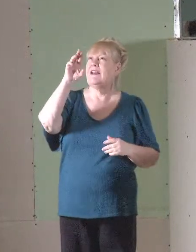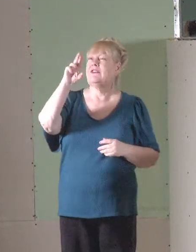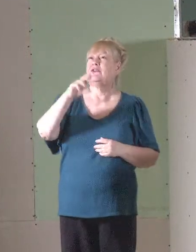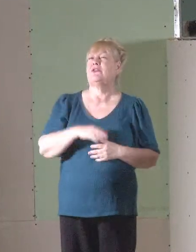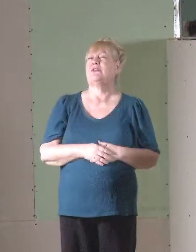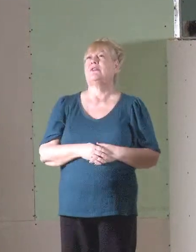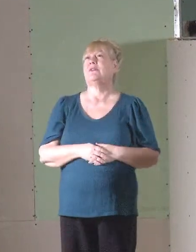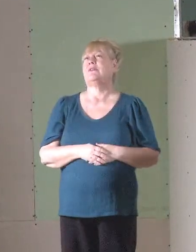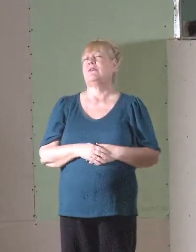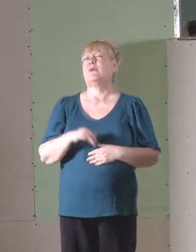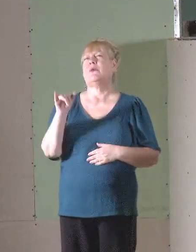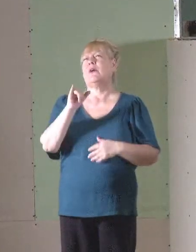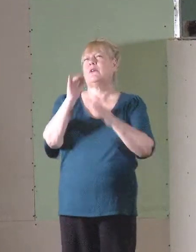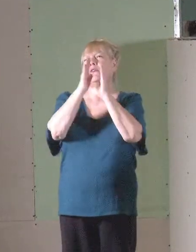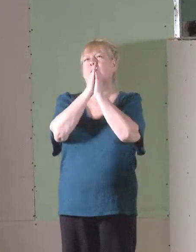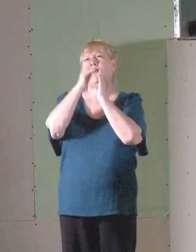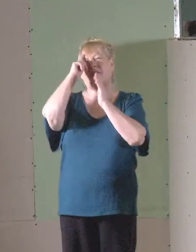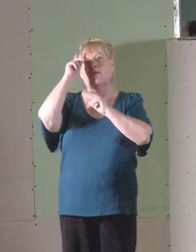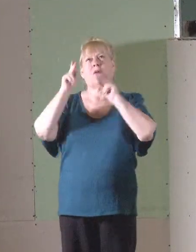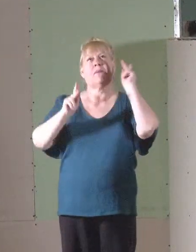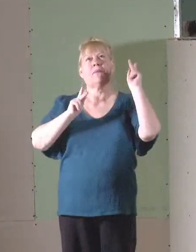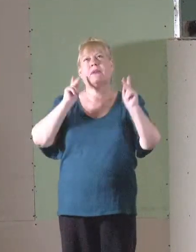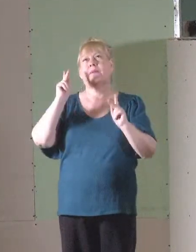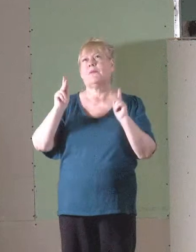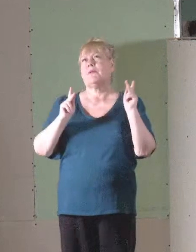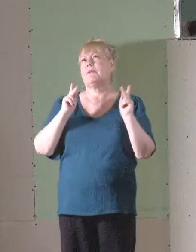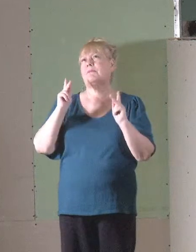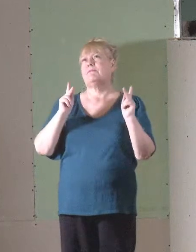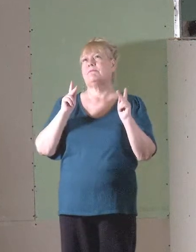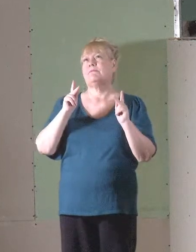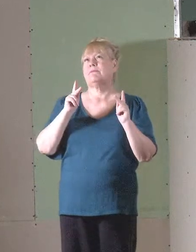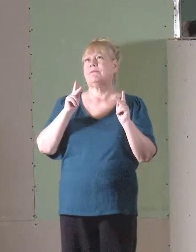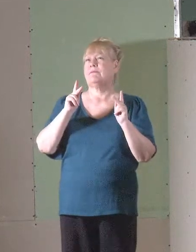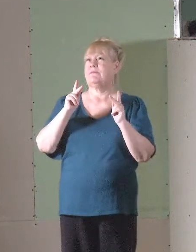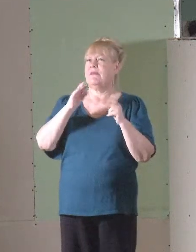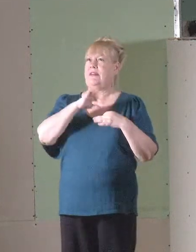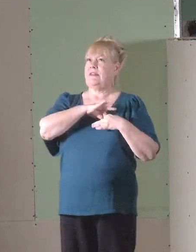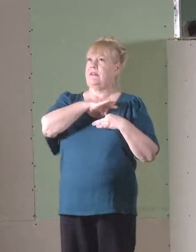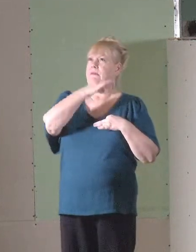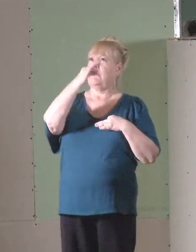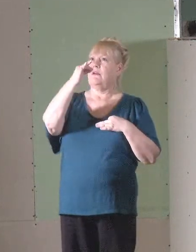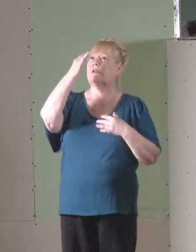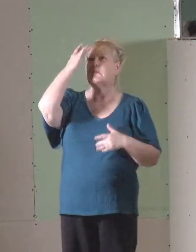Father, we also pray for those that are spiritually sick.